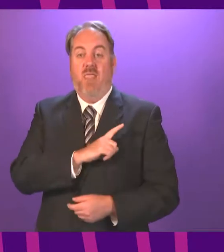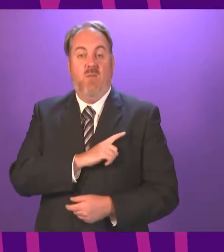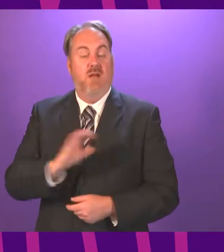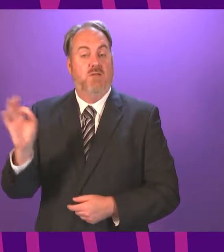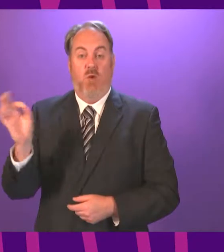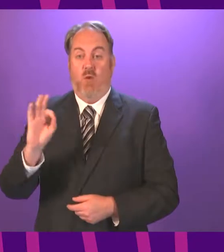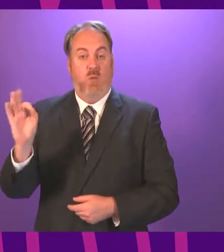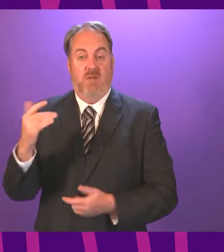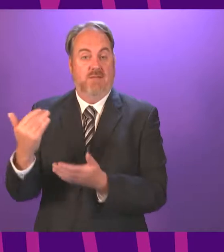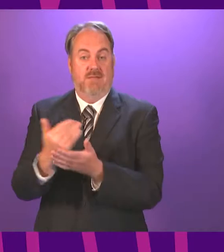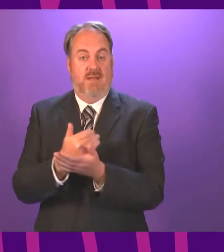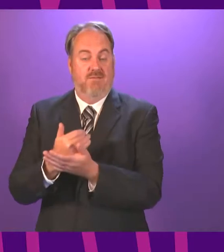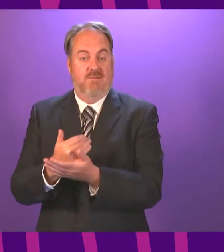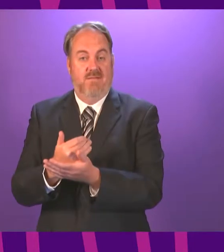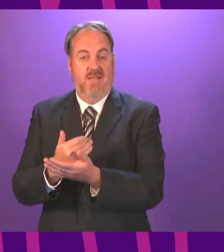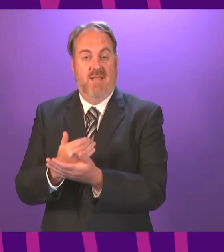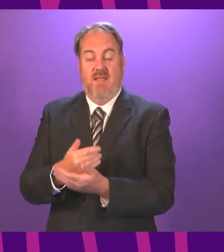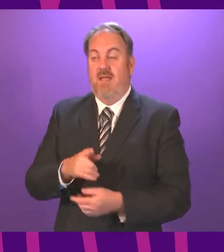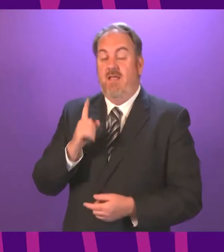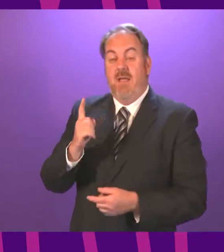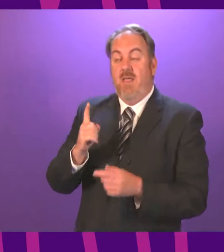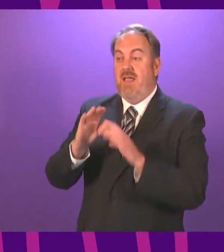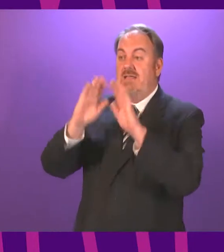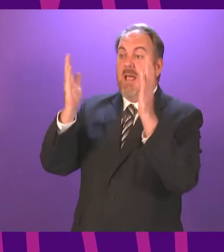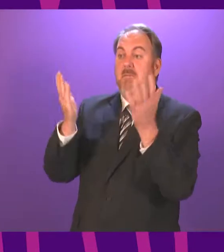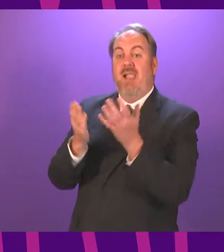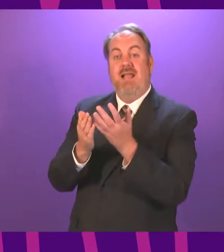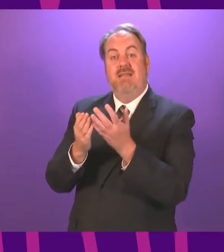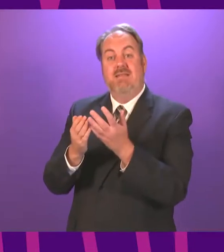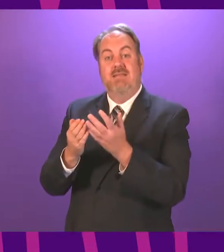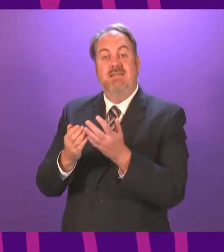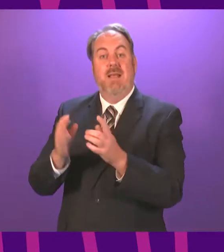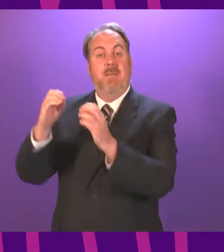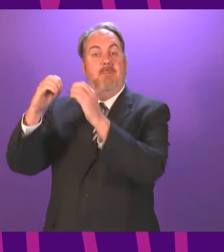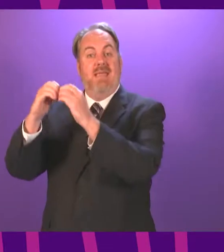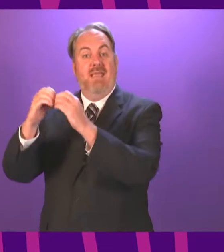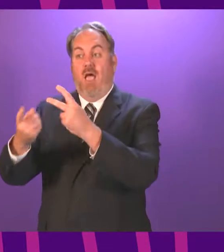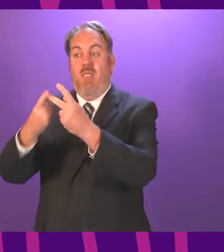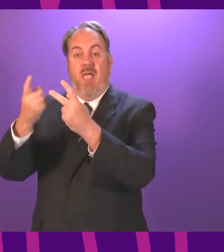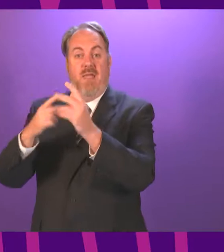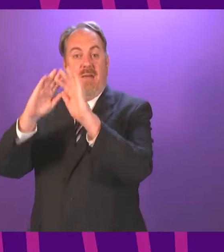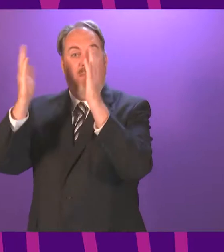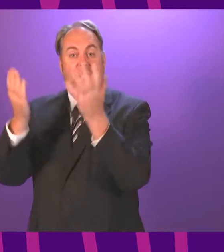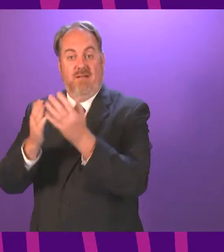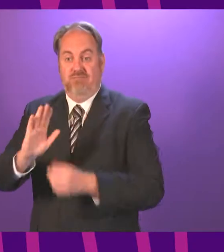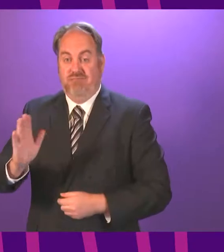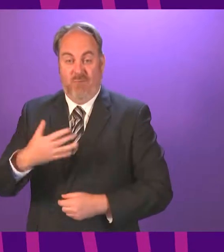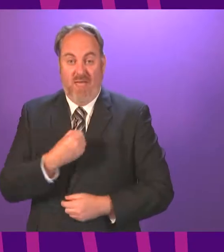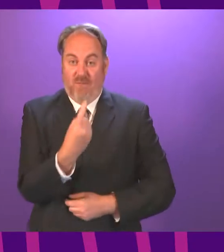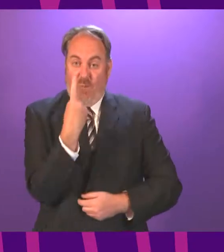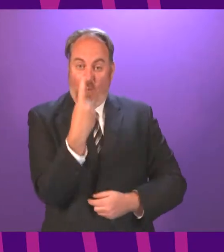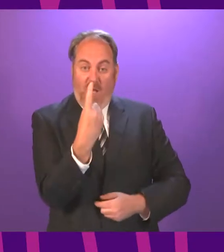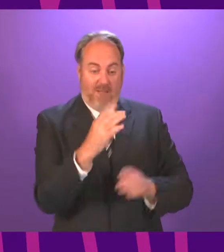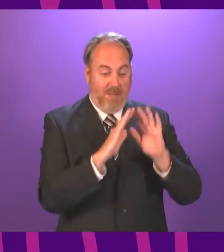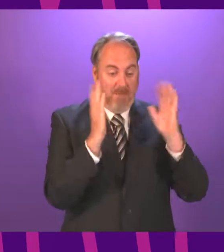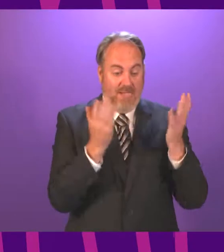that there is no planet B, that we are all suffering and grieving and anxious